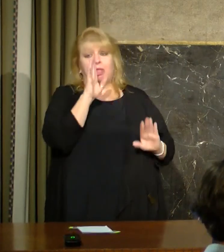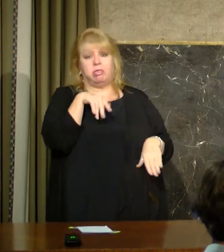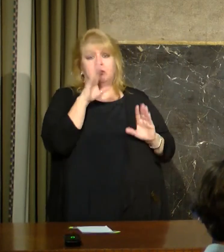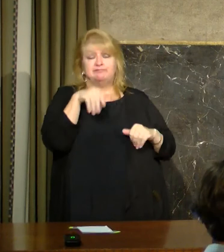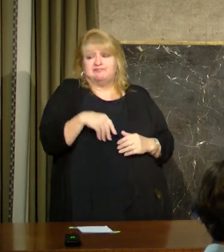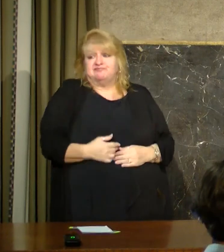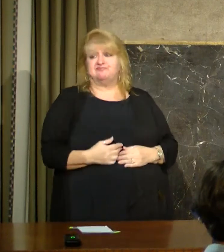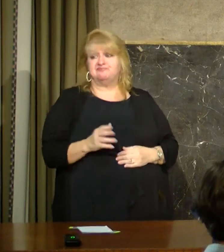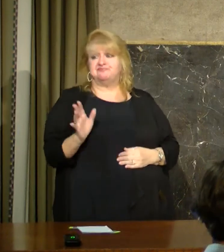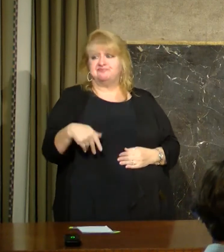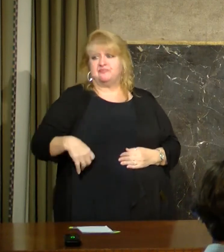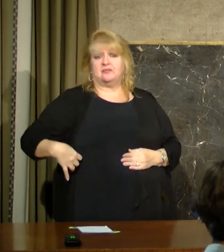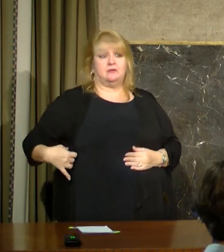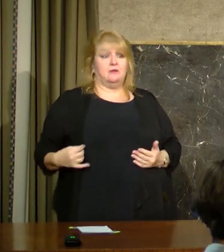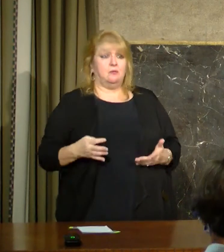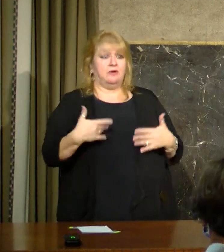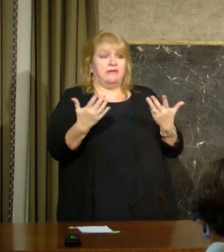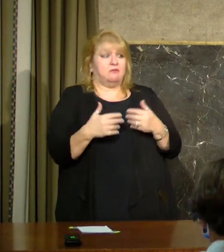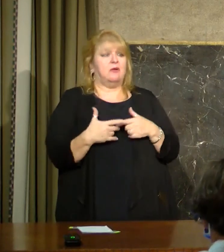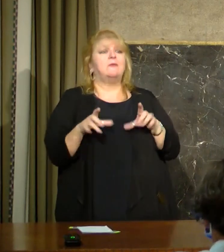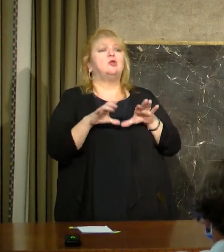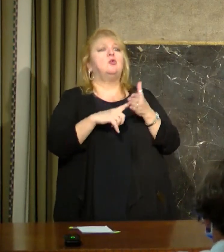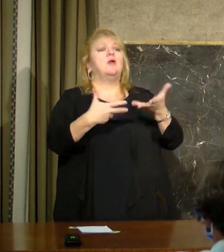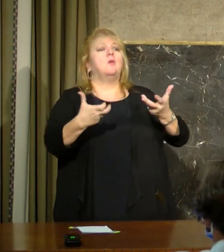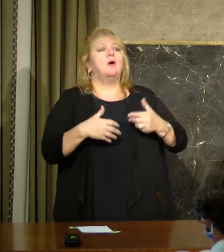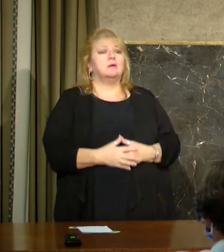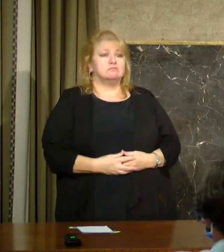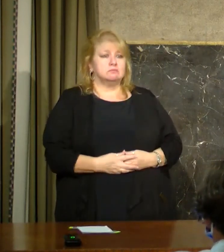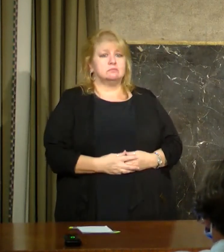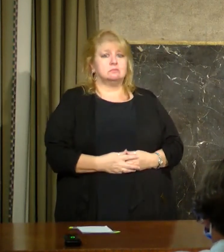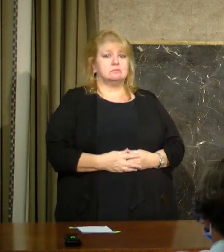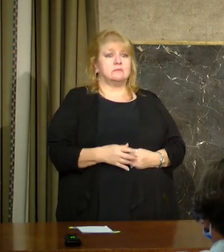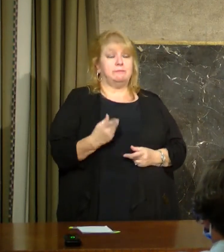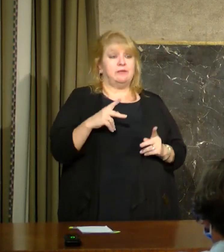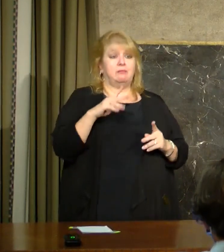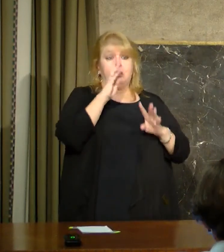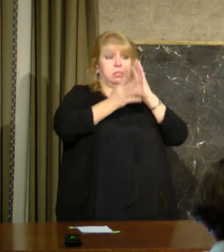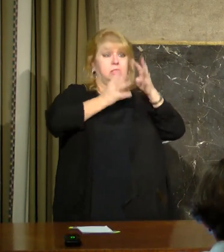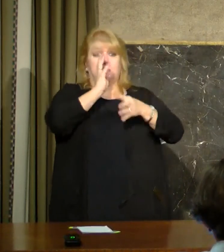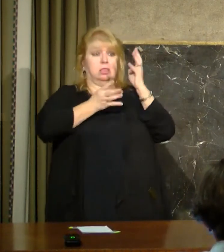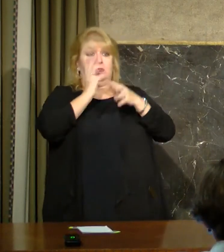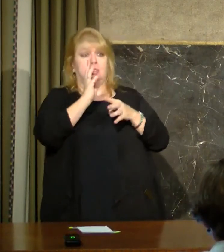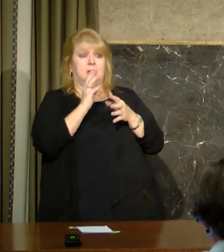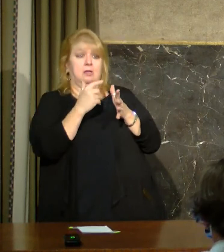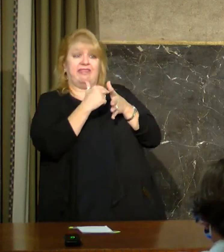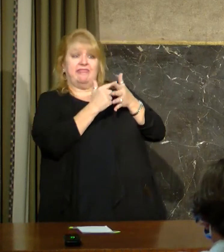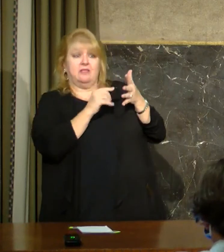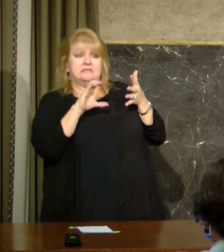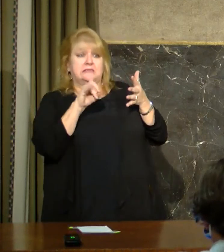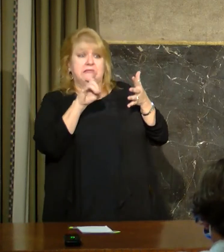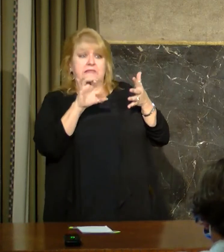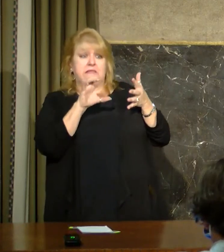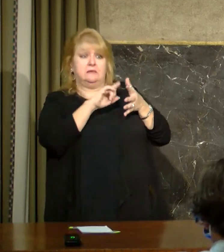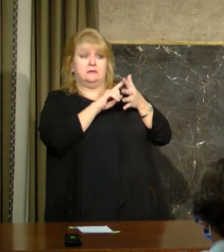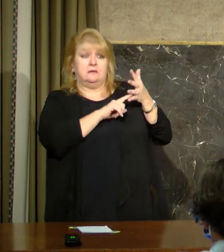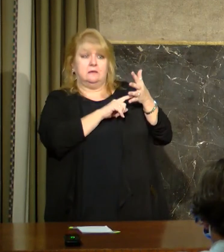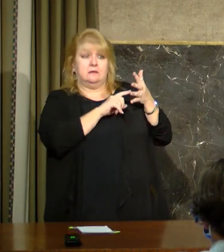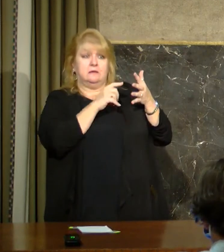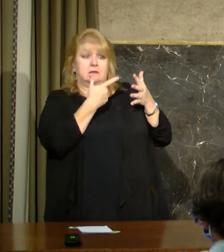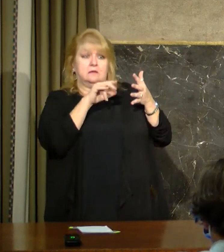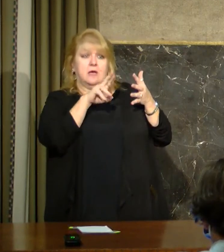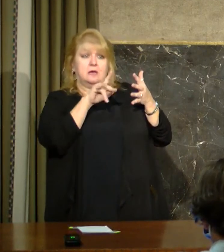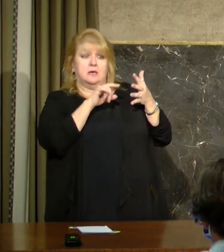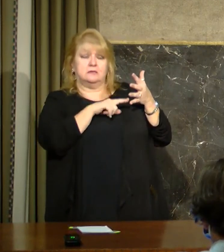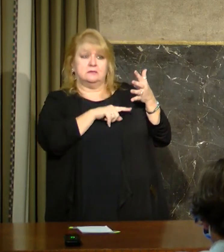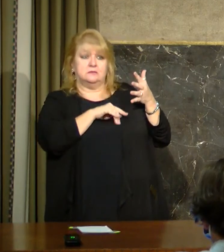that's a great question, and I'm not prepared to answer it today. I'll have to answer it next week, right? Because I have a proclamation that